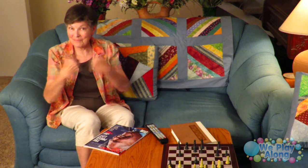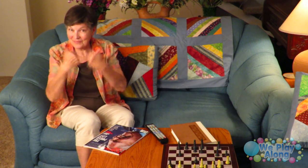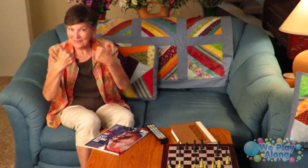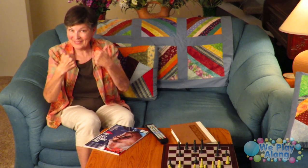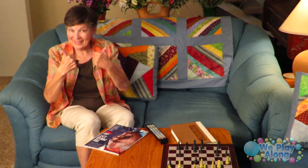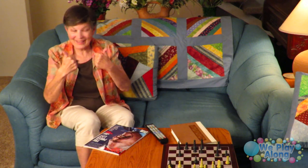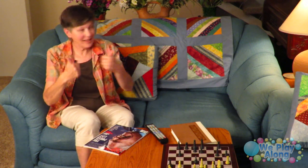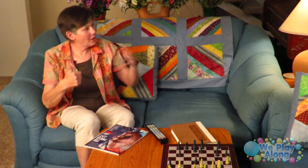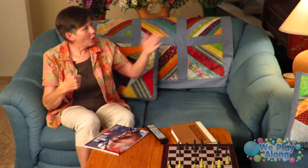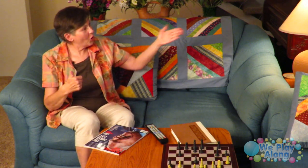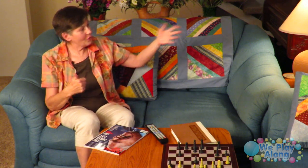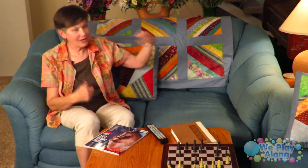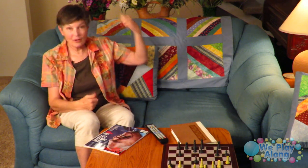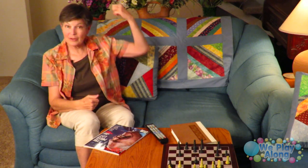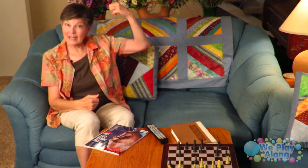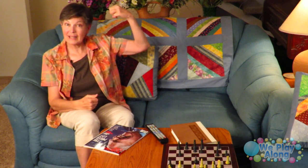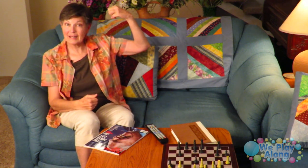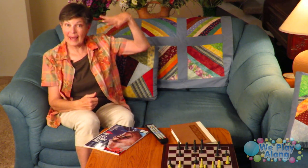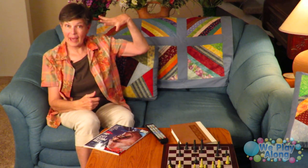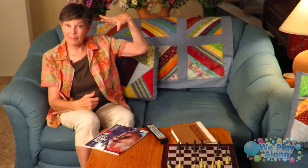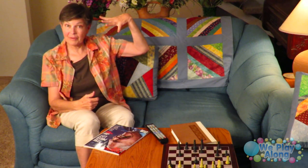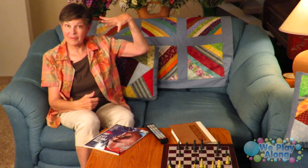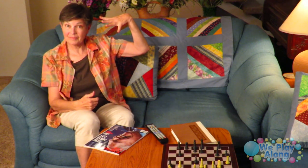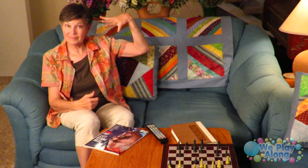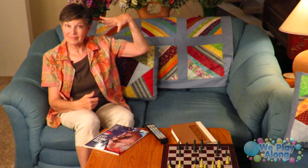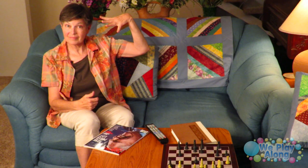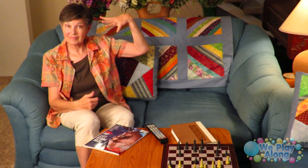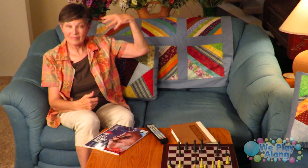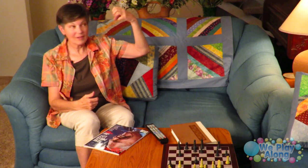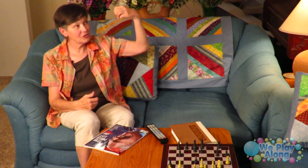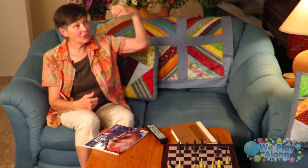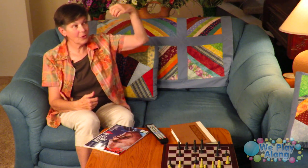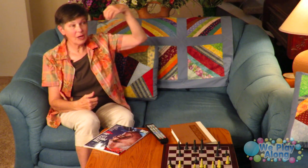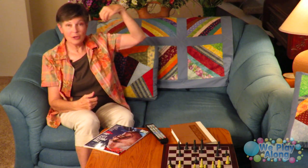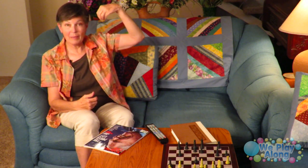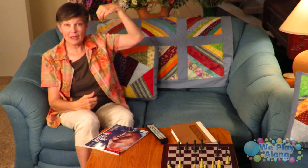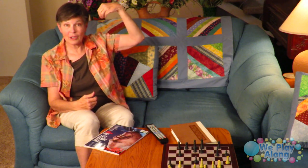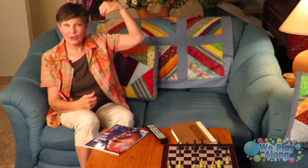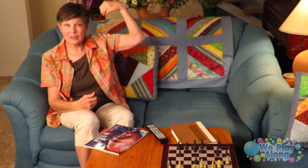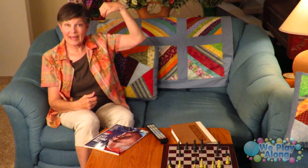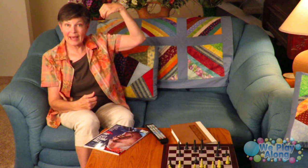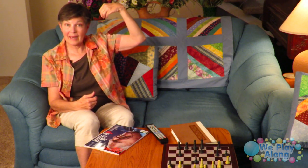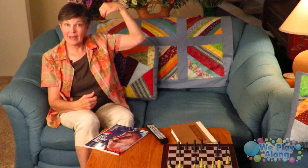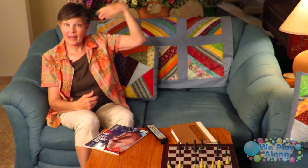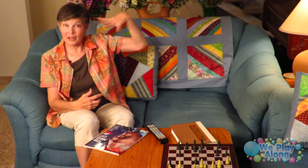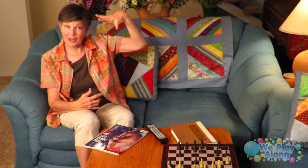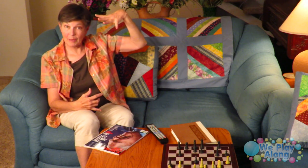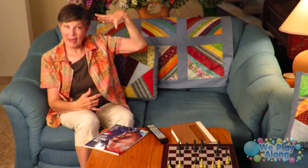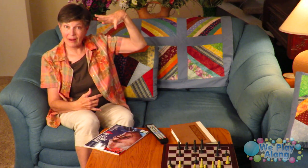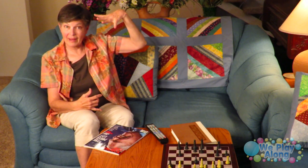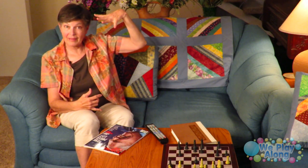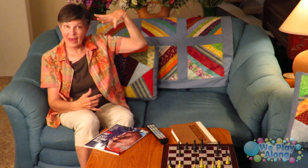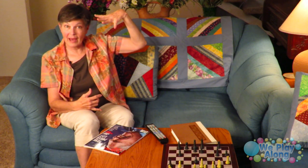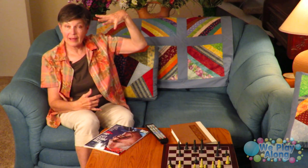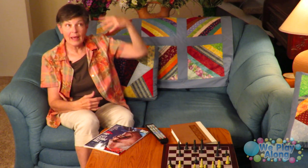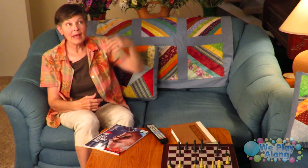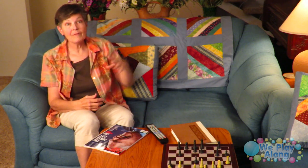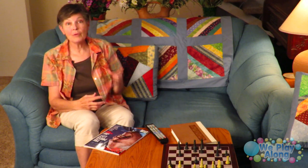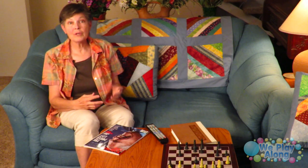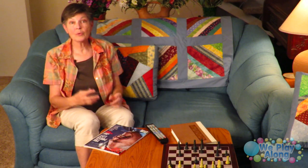over here there's a lamp so you make a closed hand and you come out like that if it was